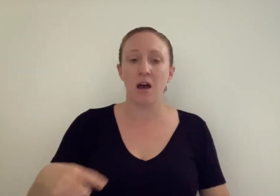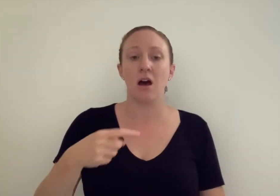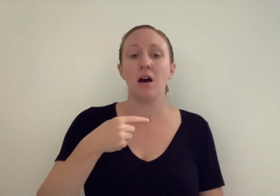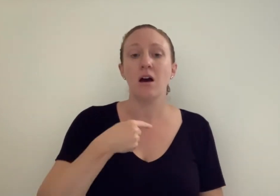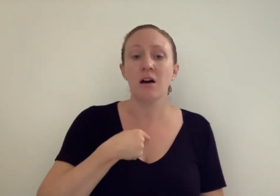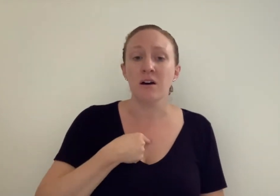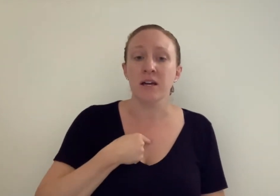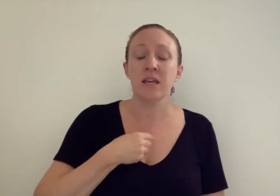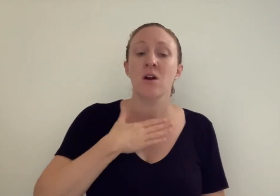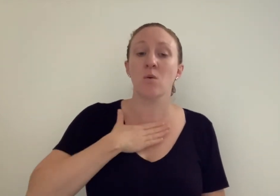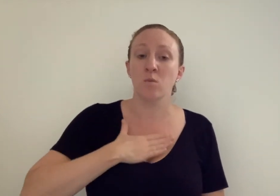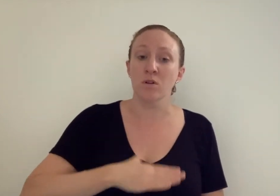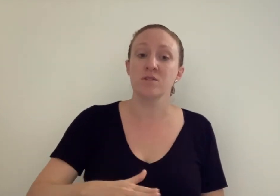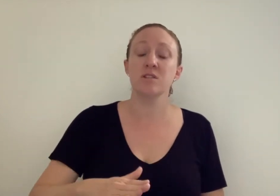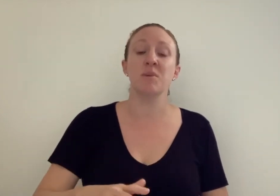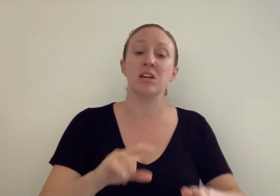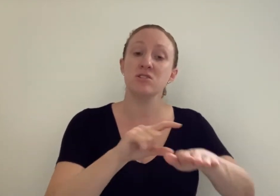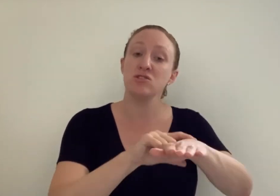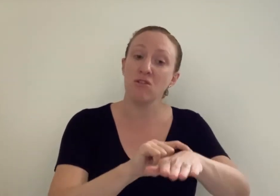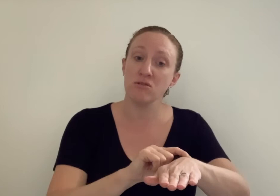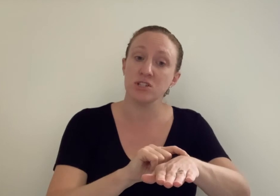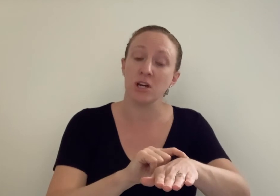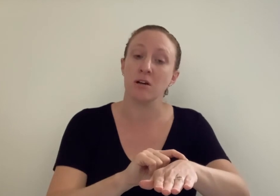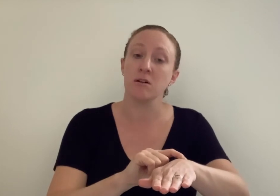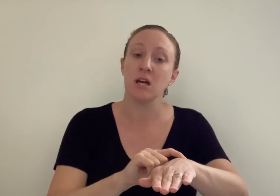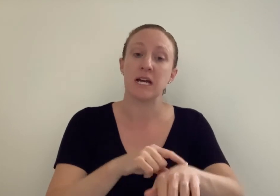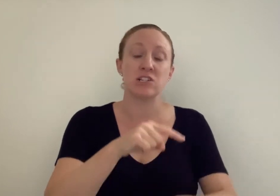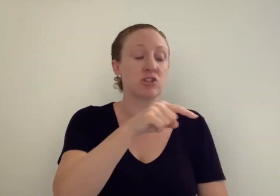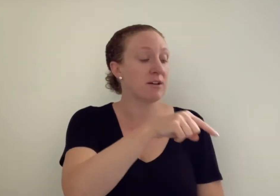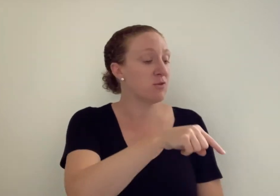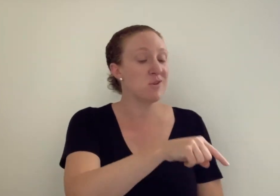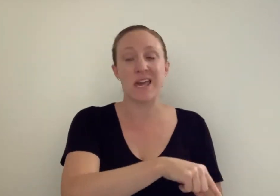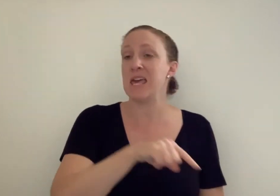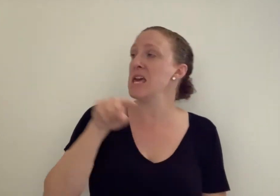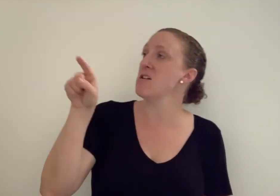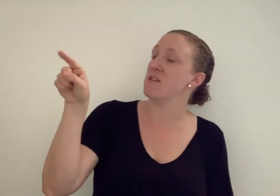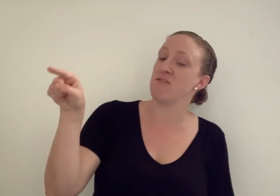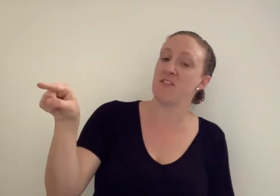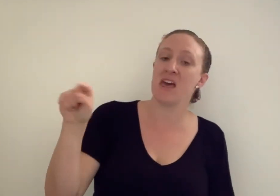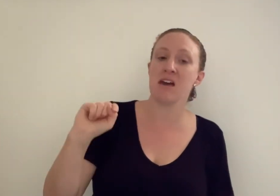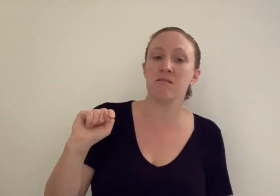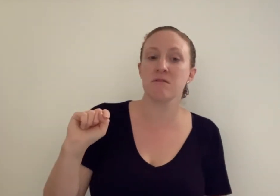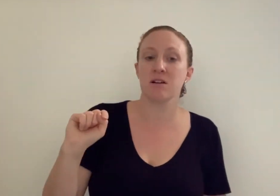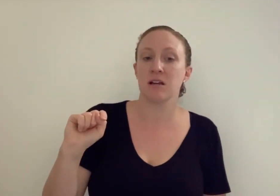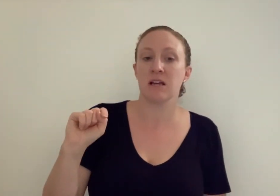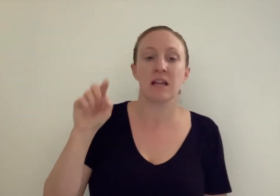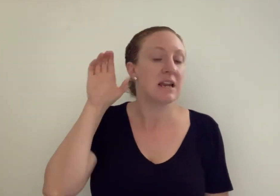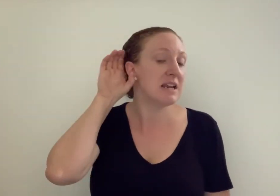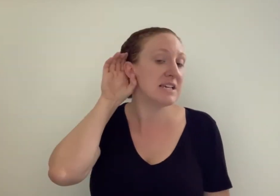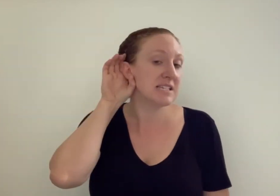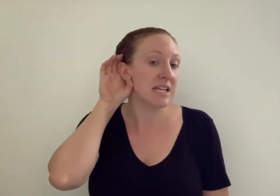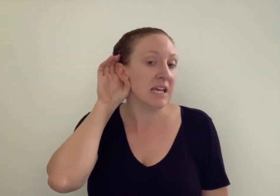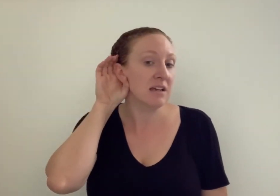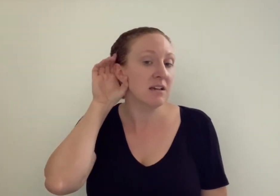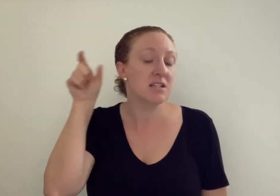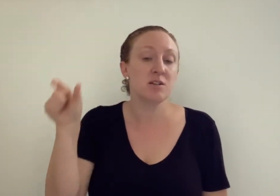I want to be a doctor and travel here and there, listening to